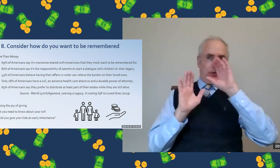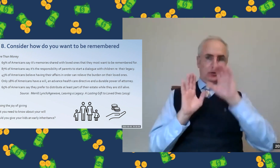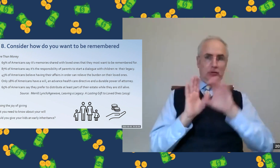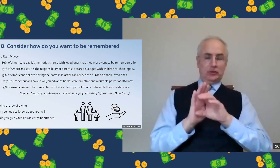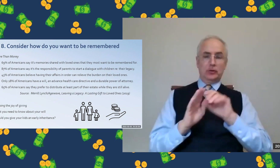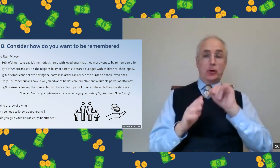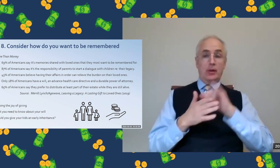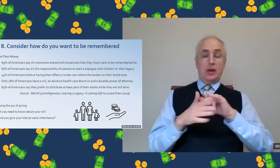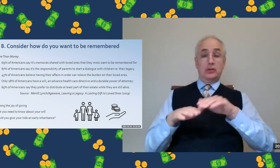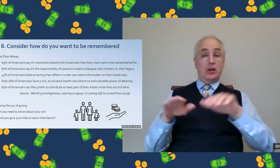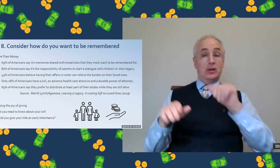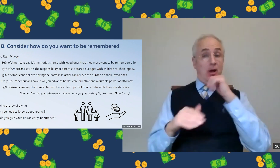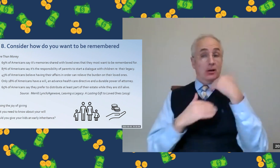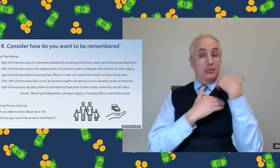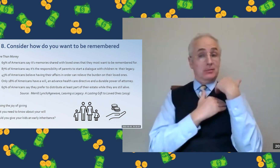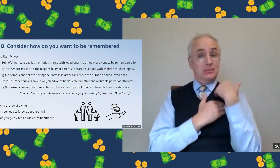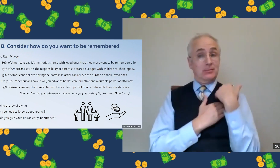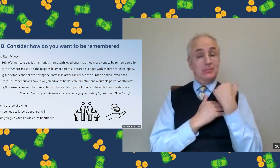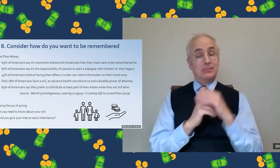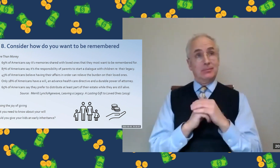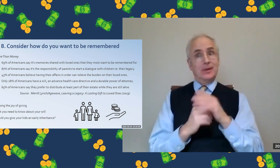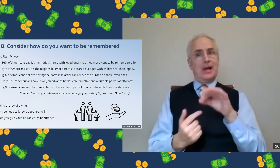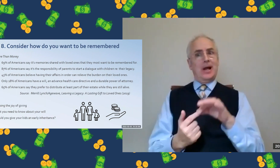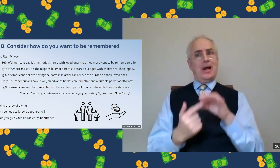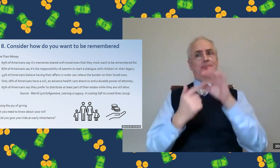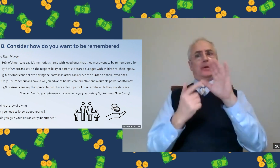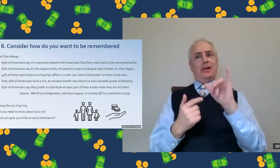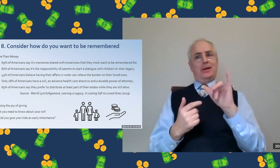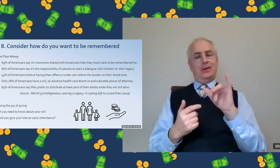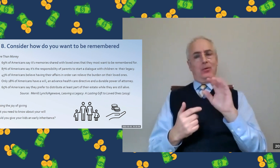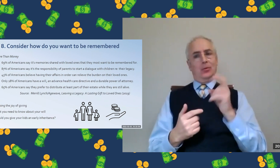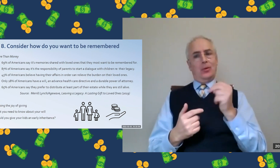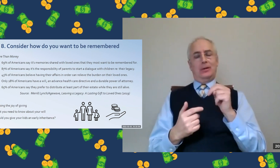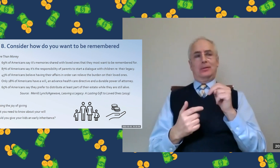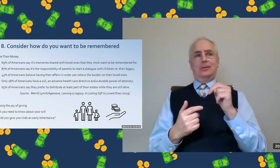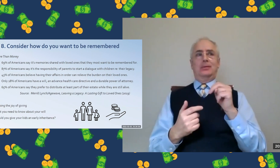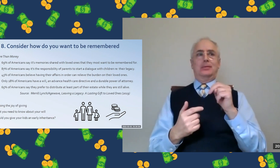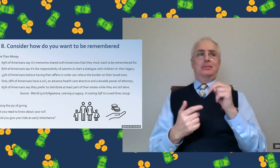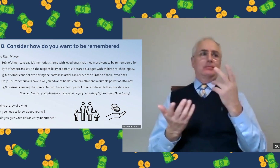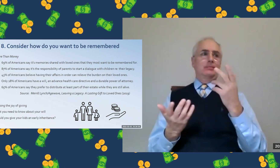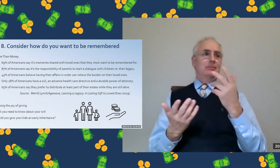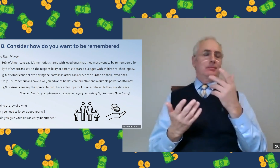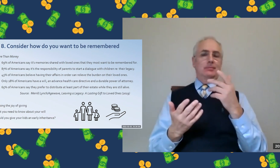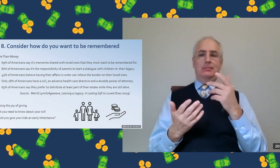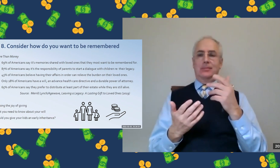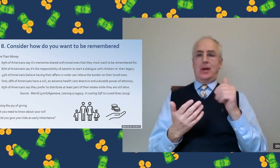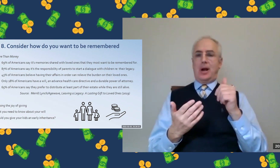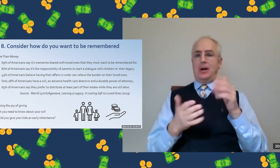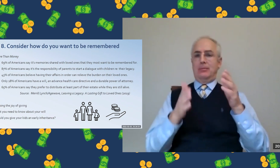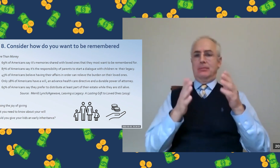components, again, on having that clarity, so as to not become a burden to one's children or loved ones.